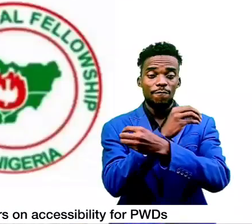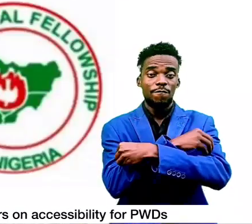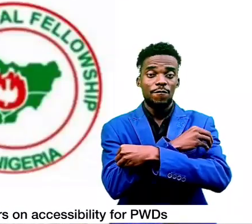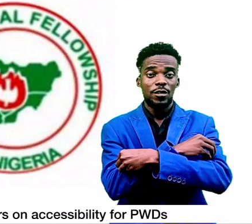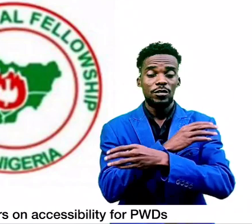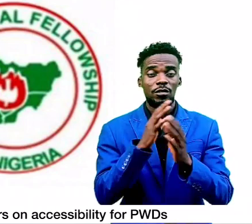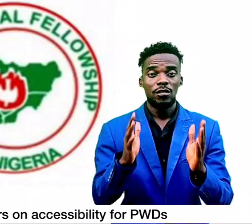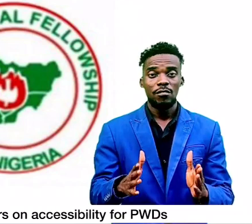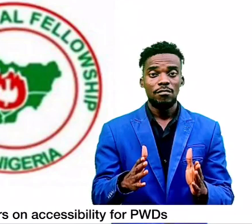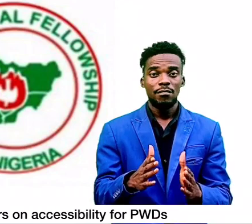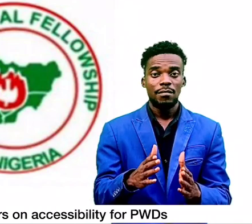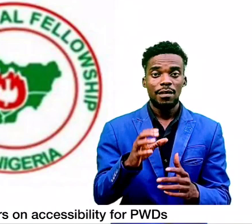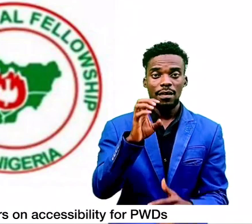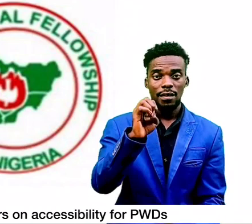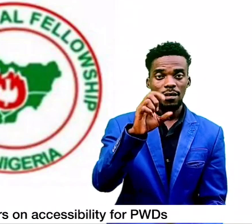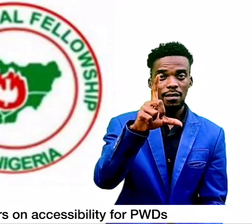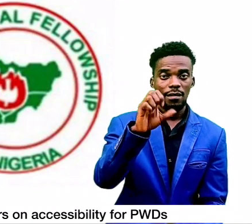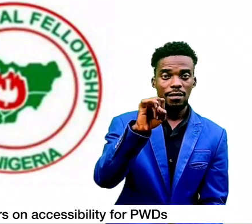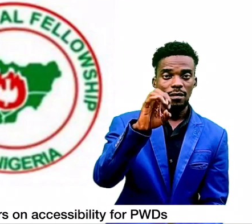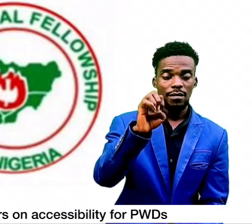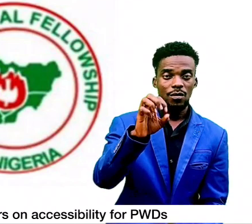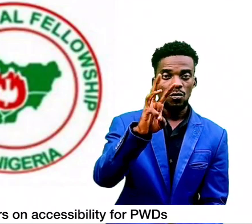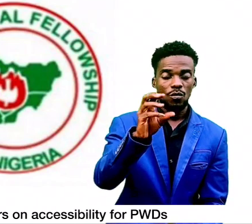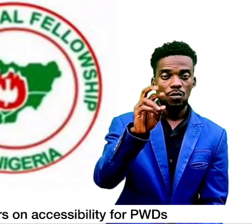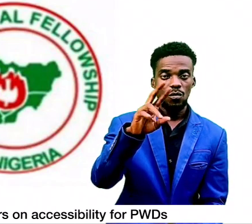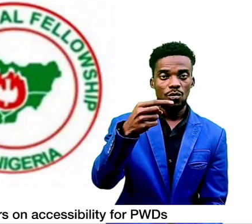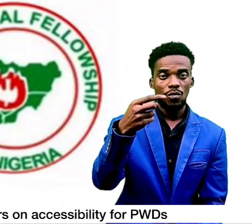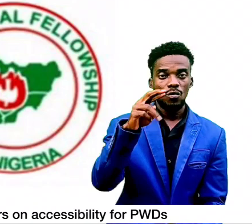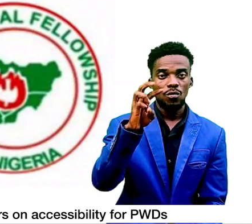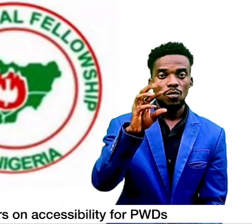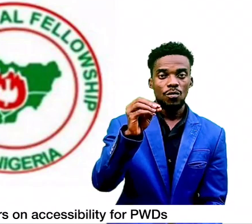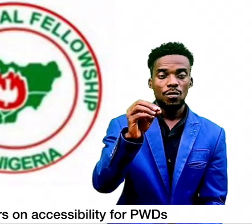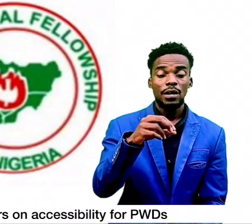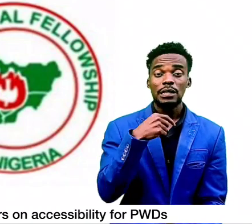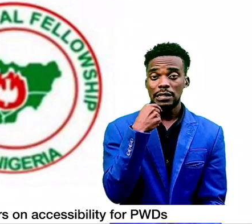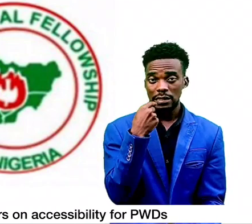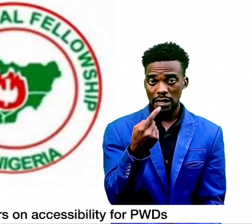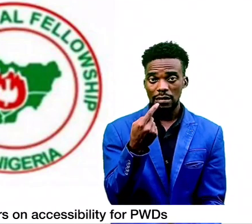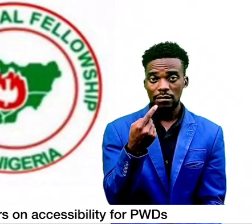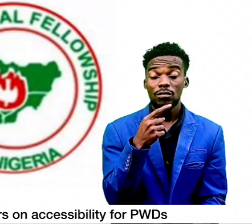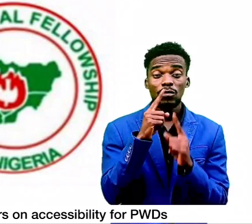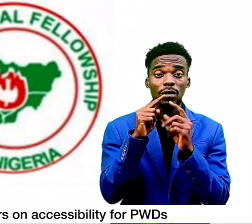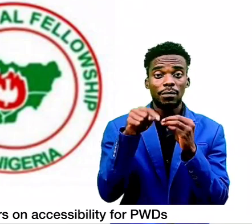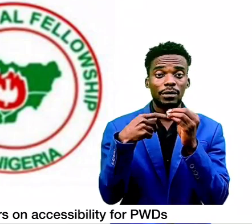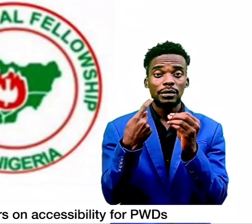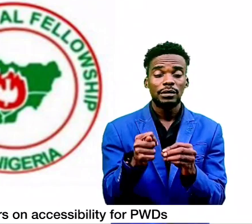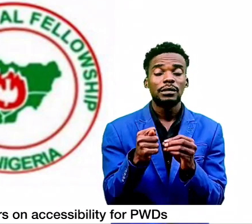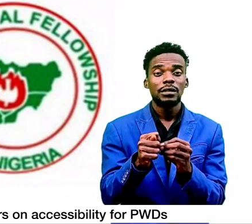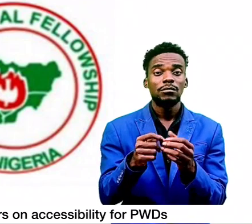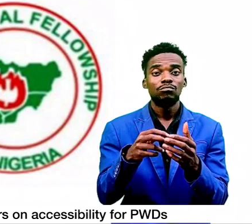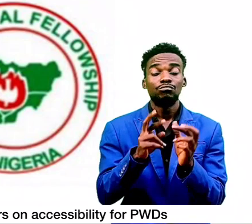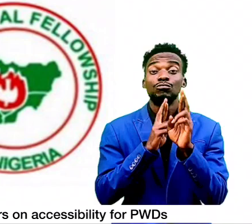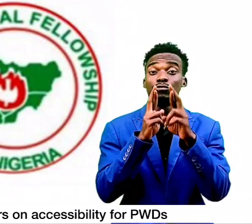lc world goal enlightened the consequence